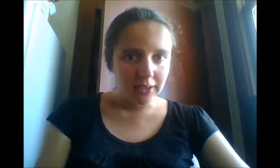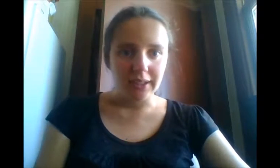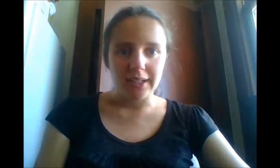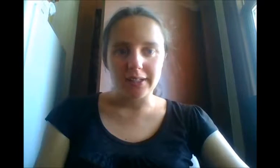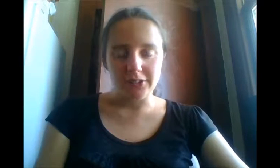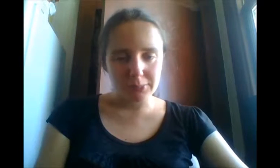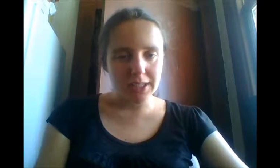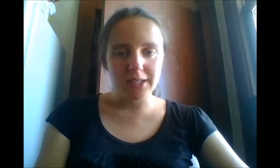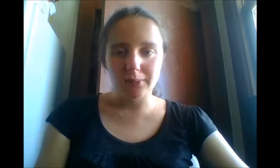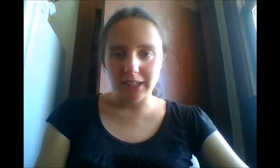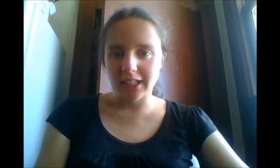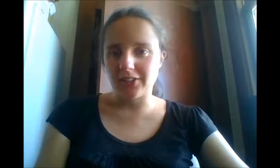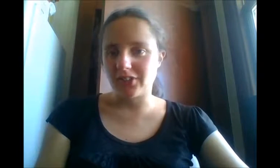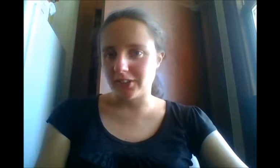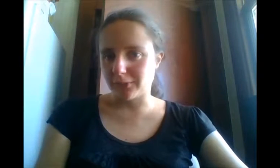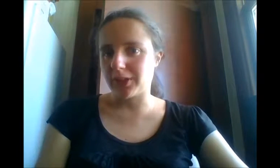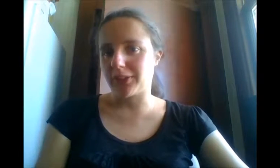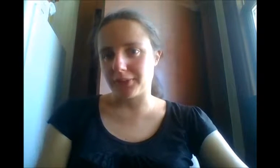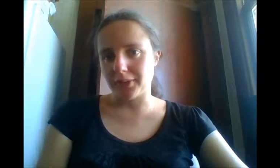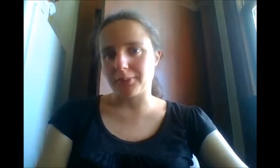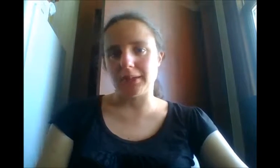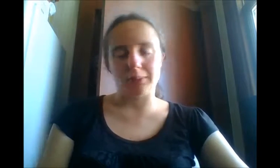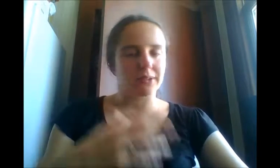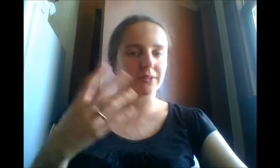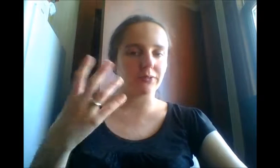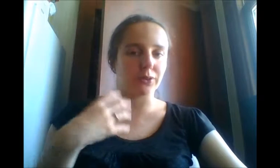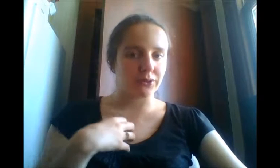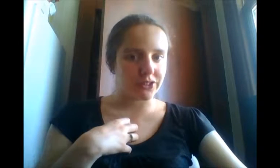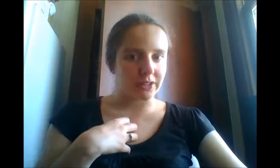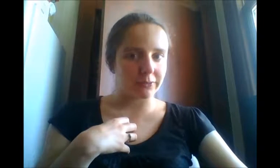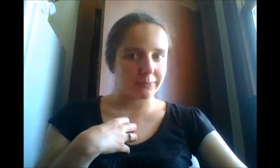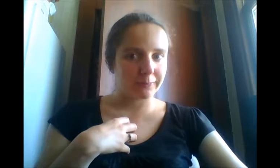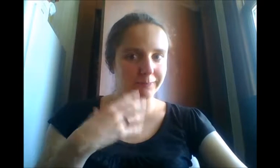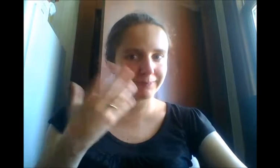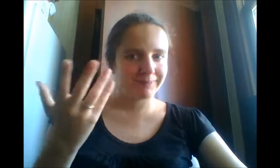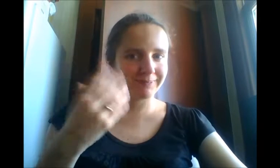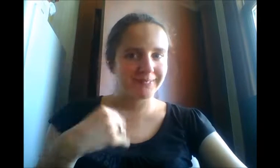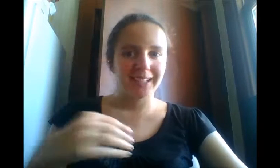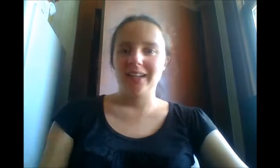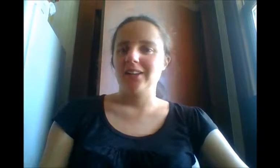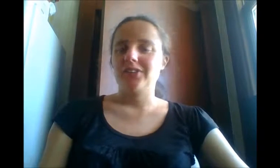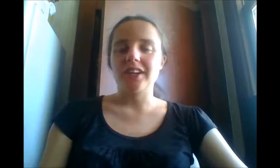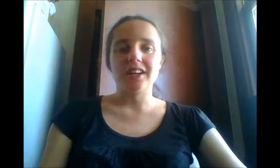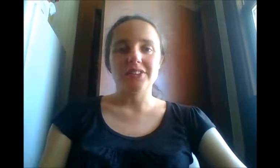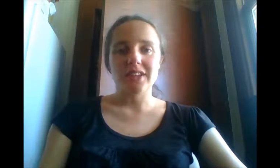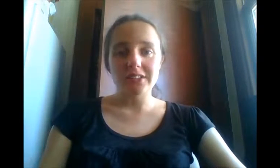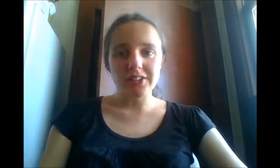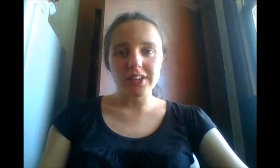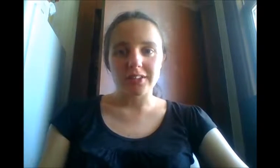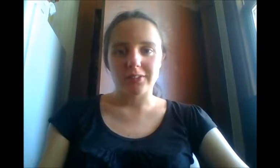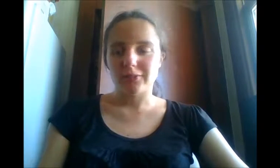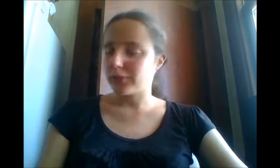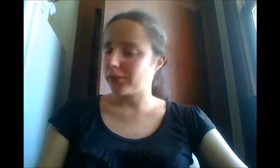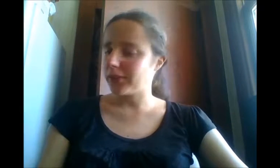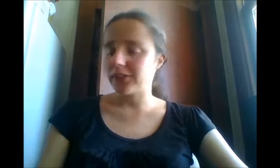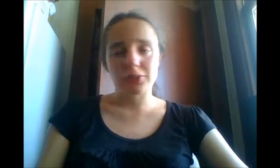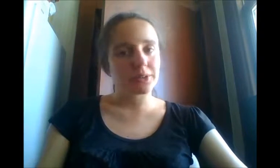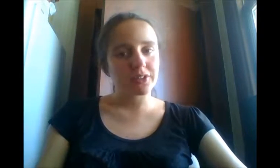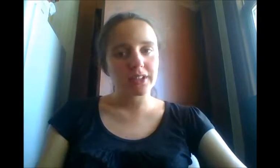There's many ways you can find therapy within for yourself. So, guys, that is it for this question here